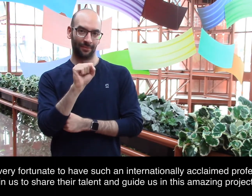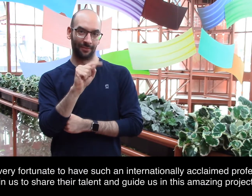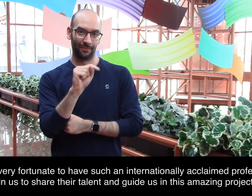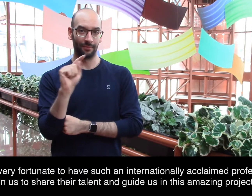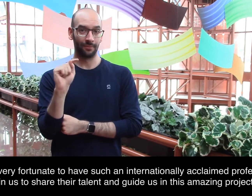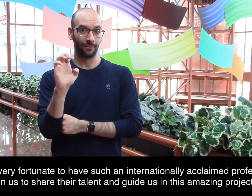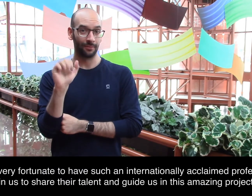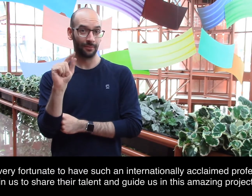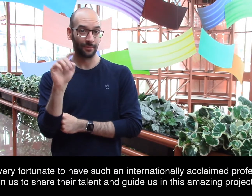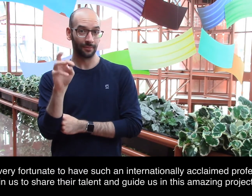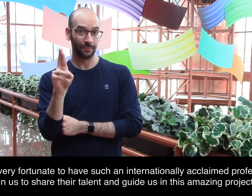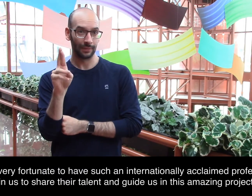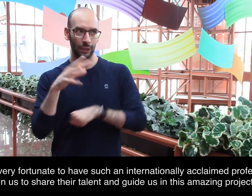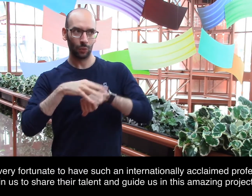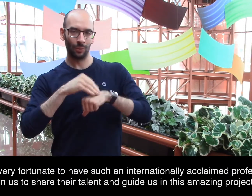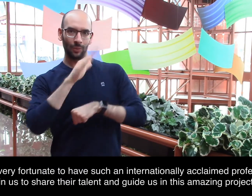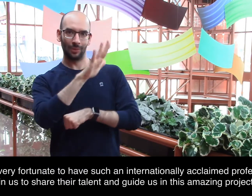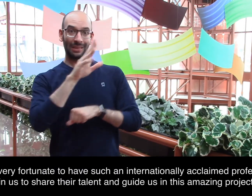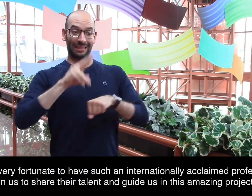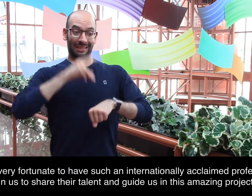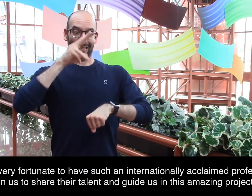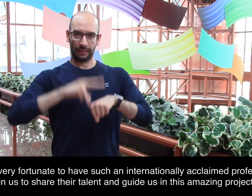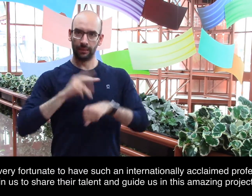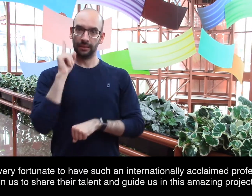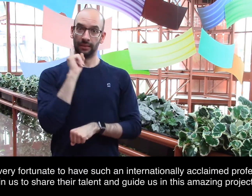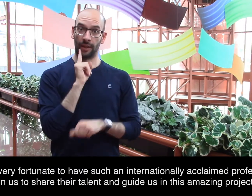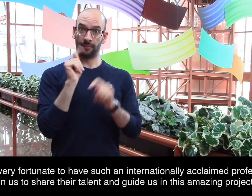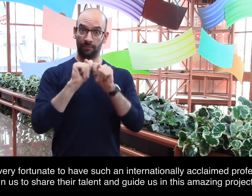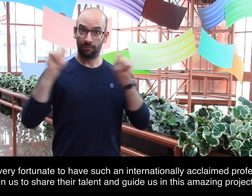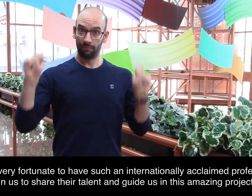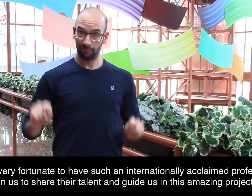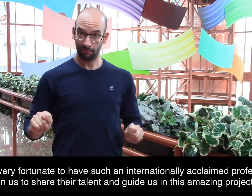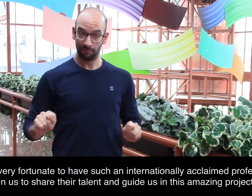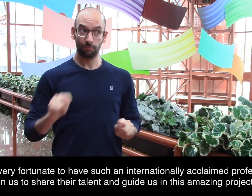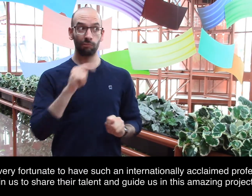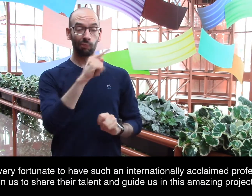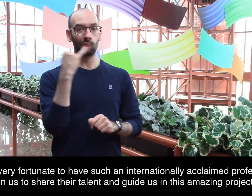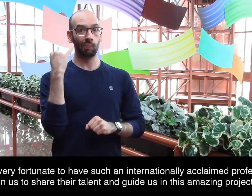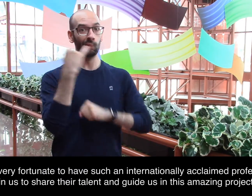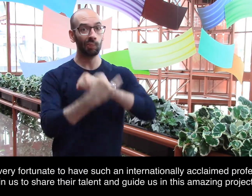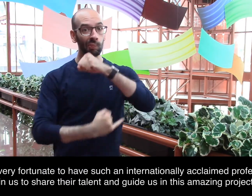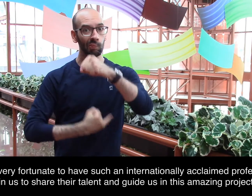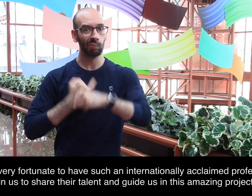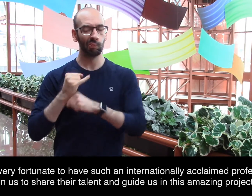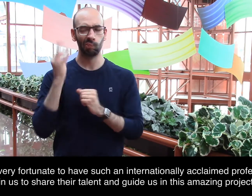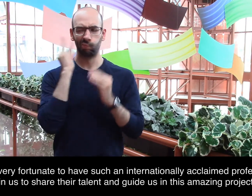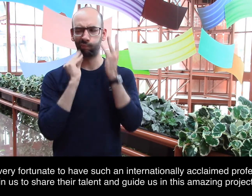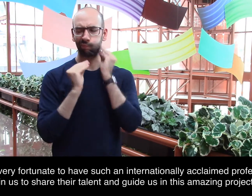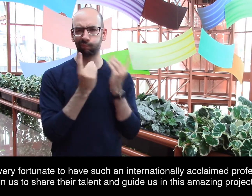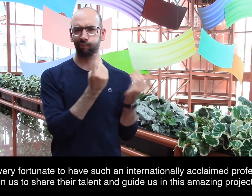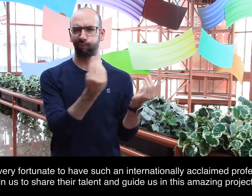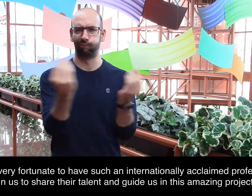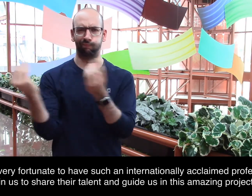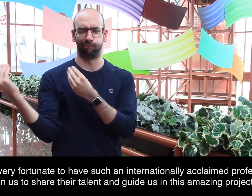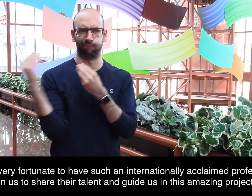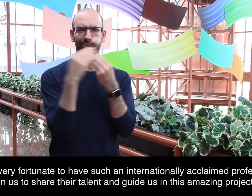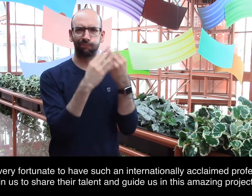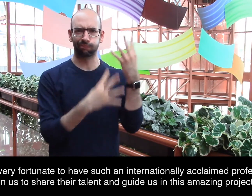We are very fortunate to have such an internationally acclaimed professional join us to share their talent and guide us in this